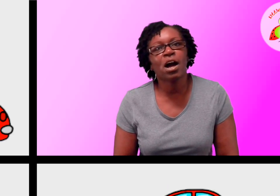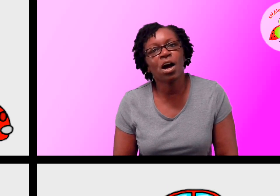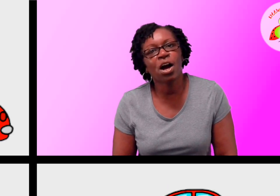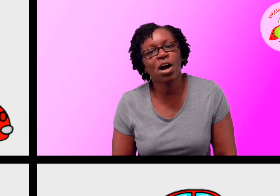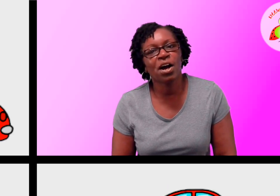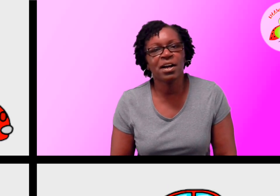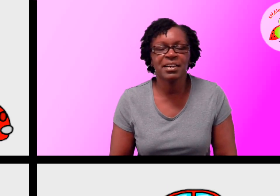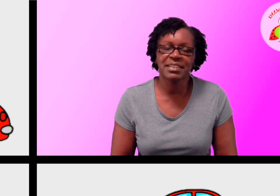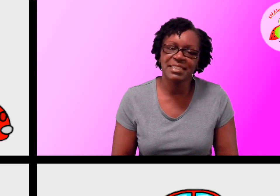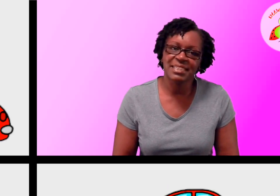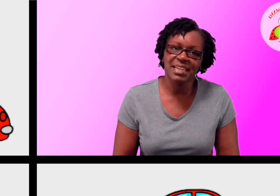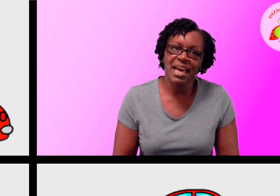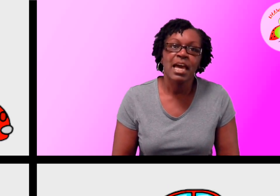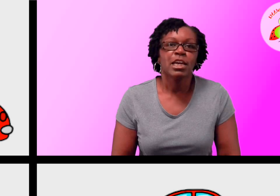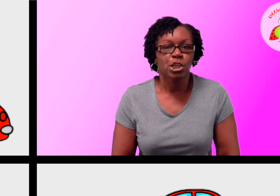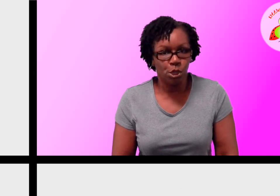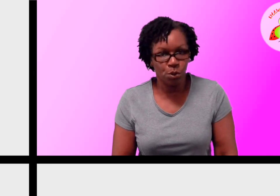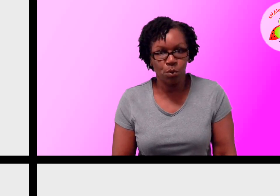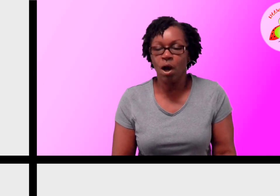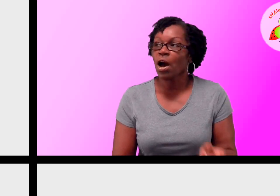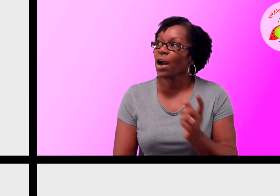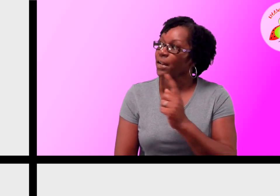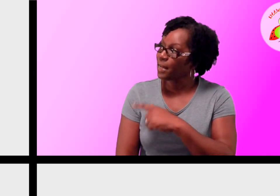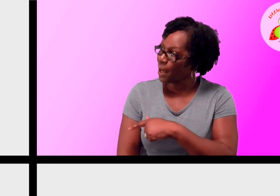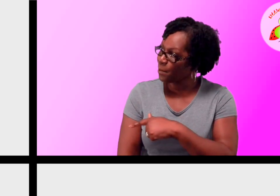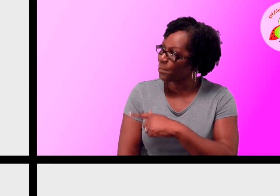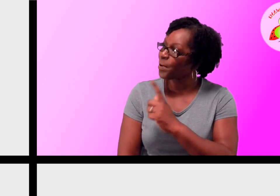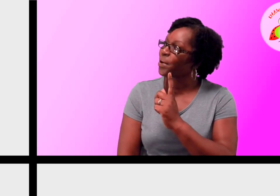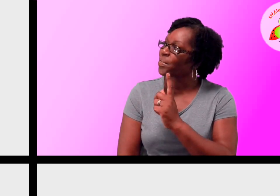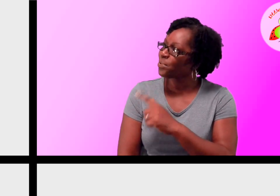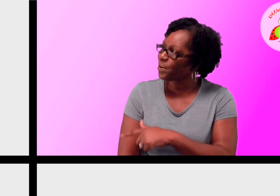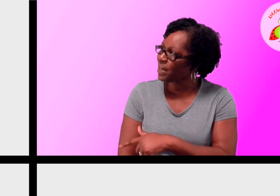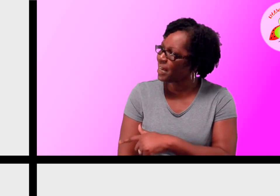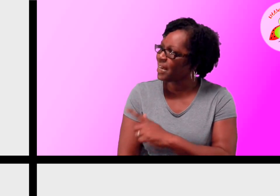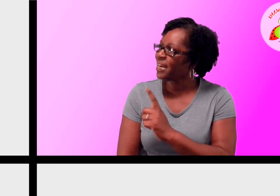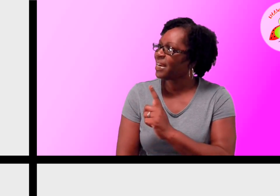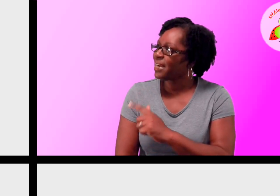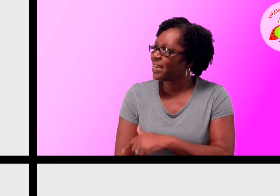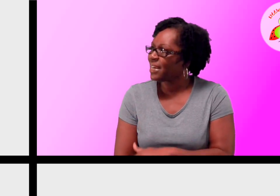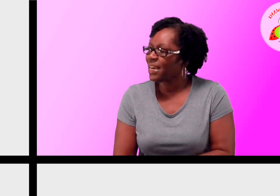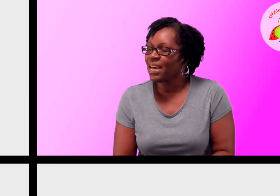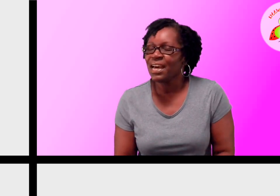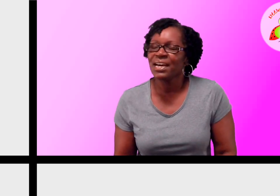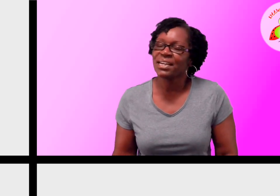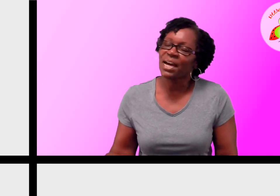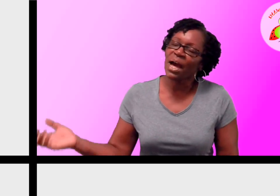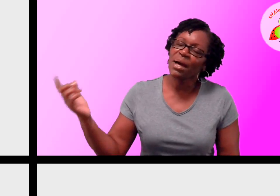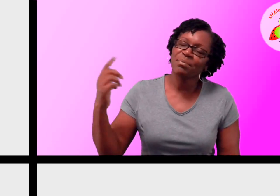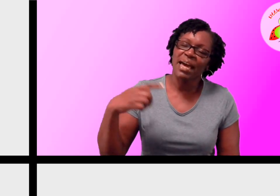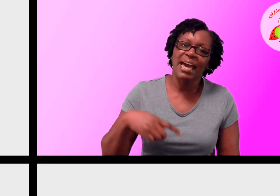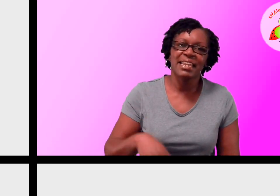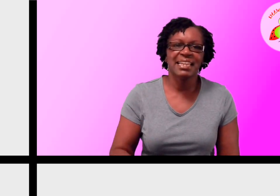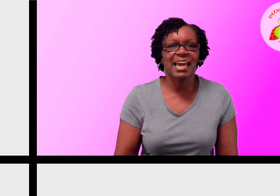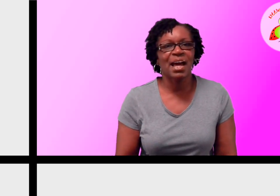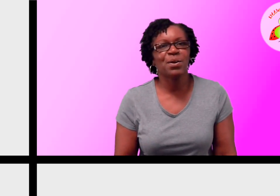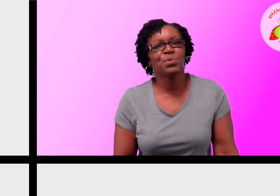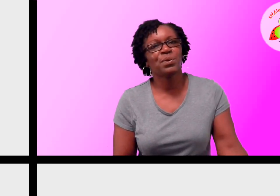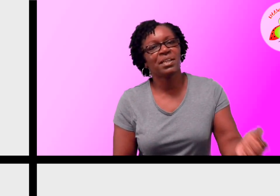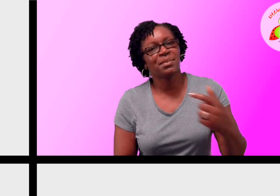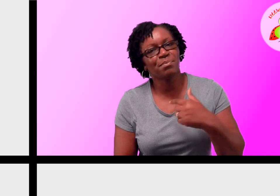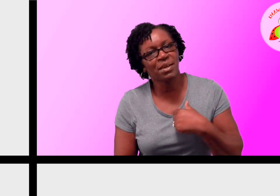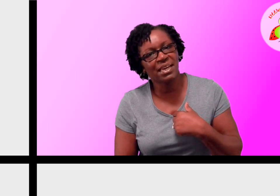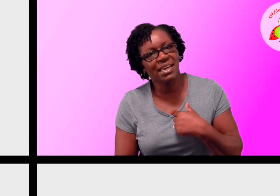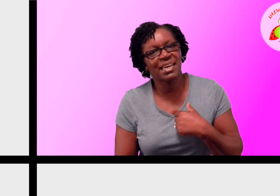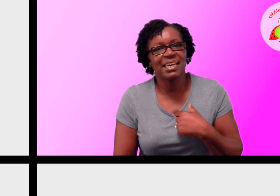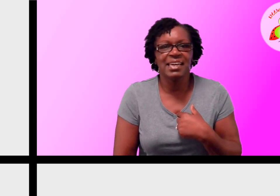three cars. You are number three, come and count